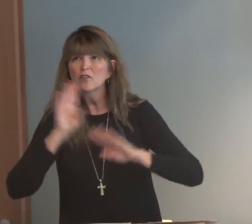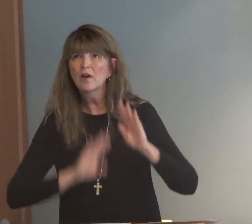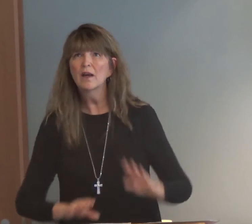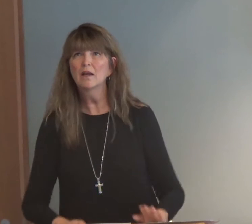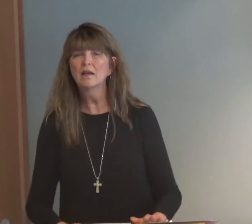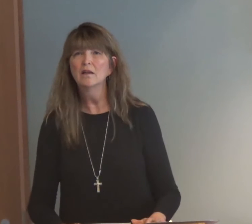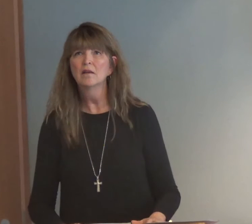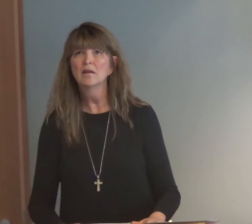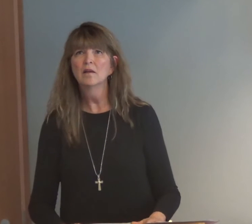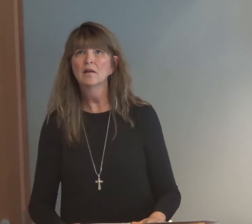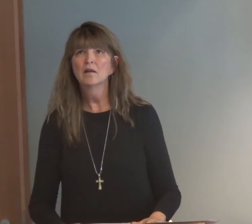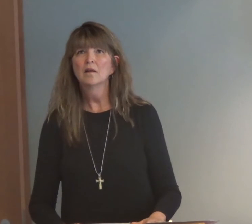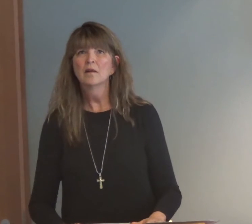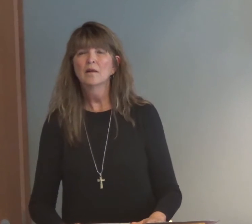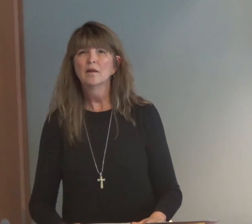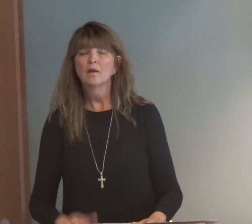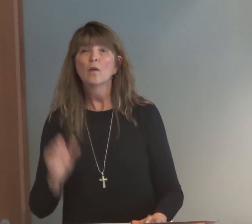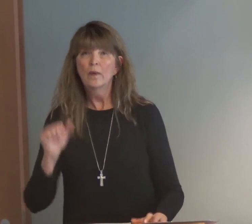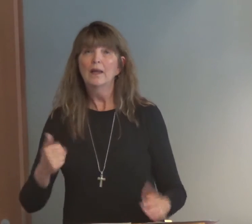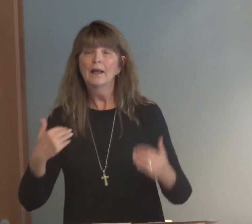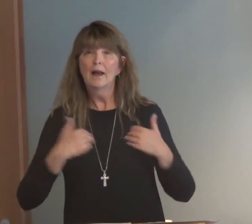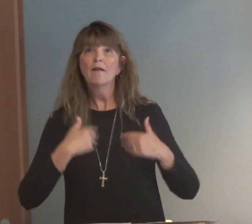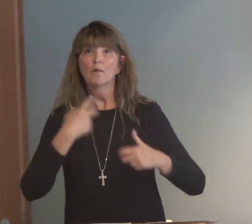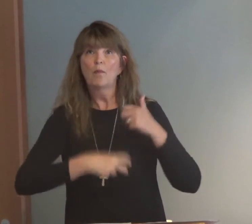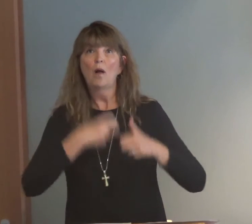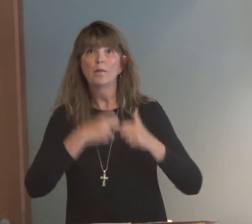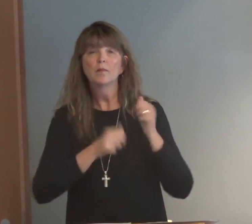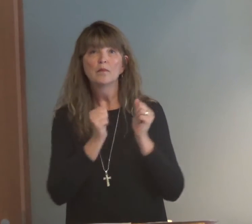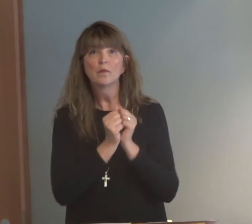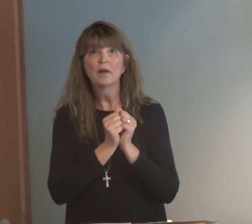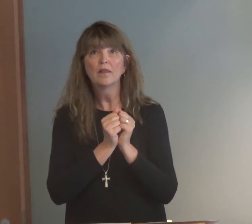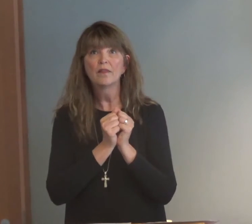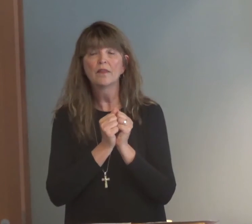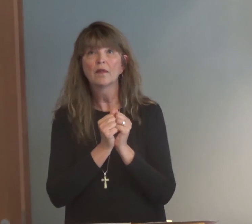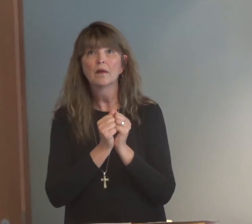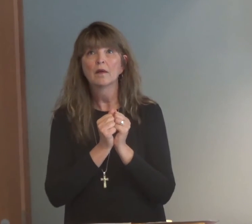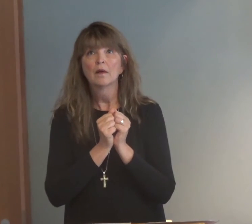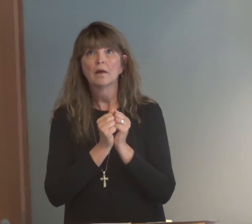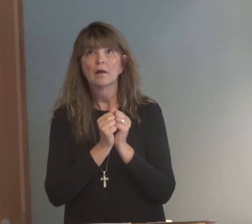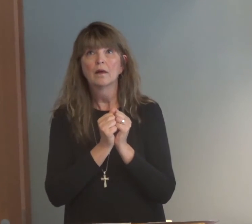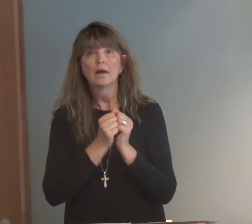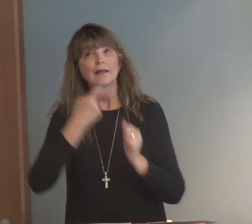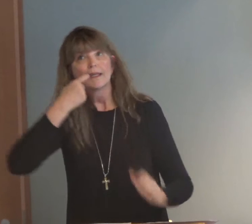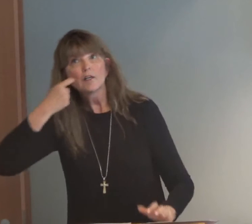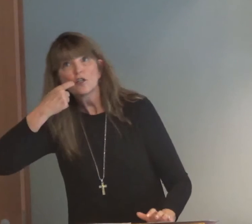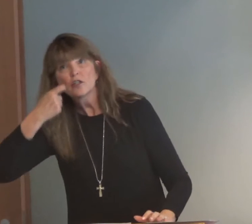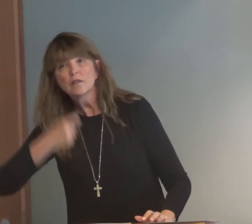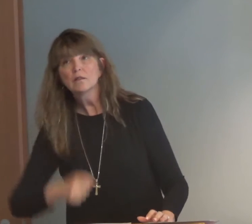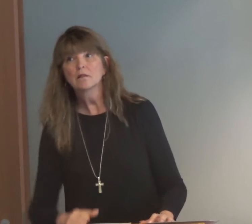lonesome. We can feel frustration. We can have problems with addictions,